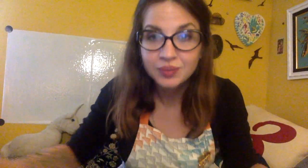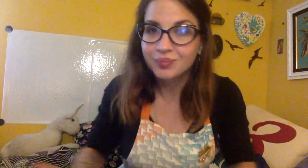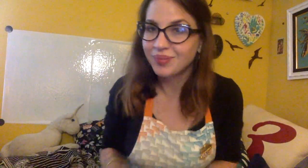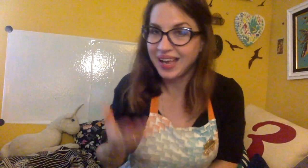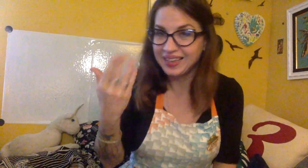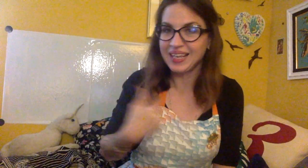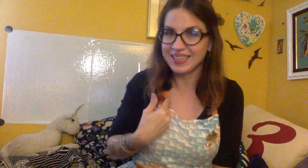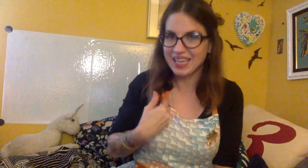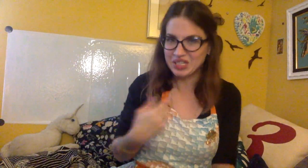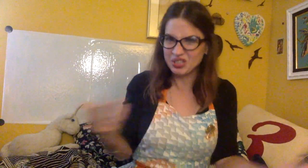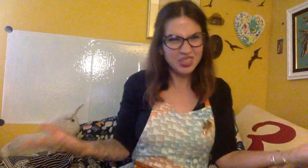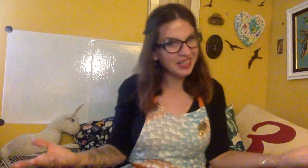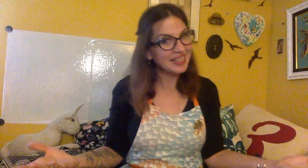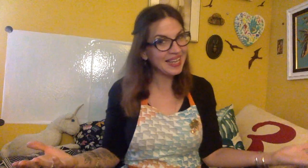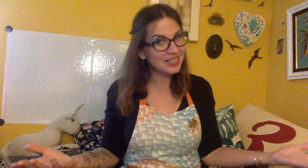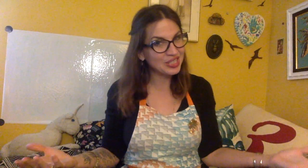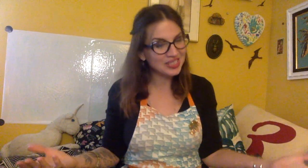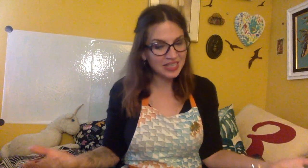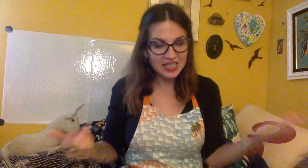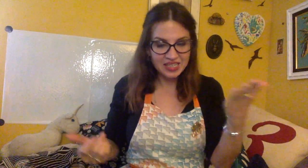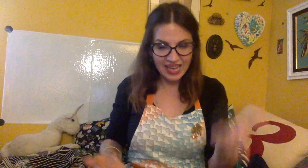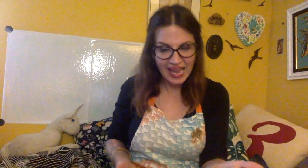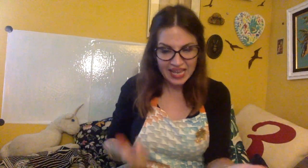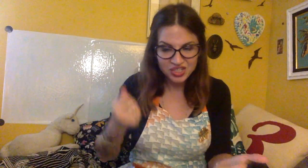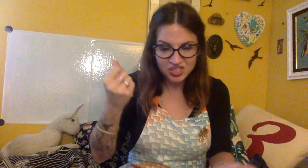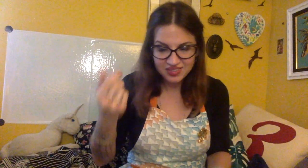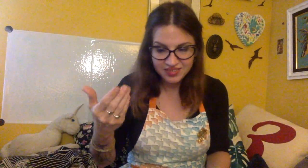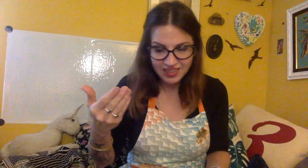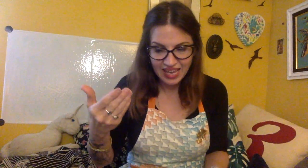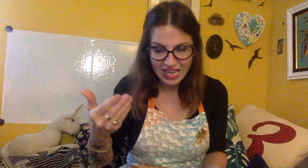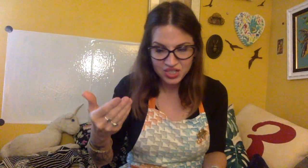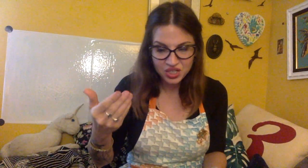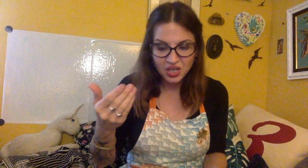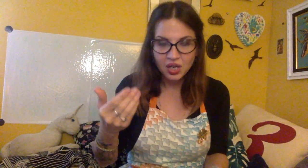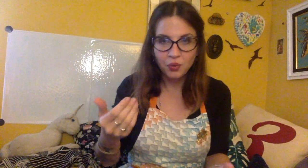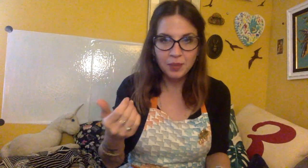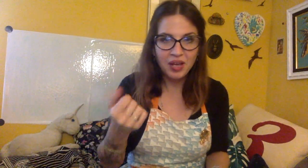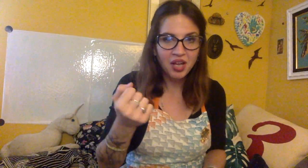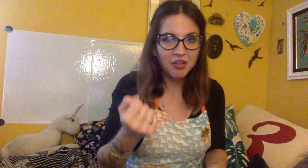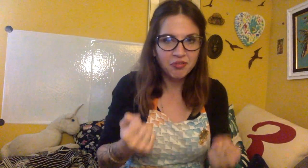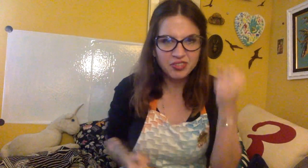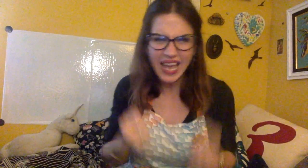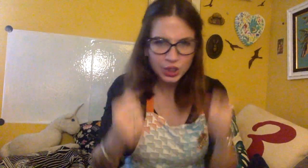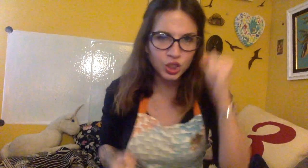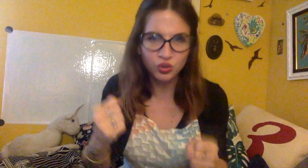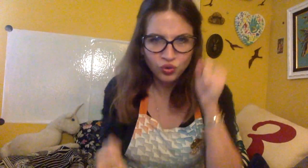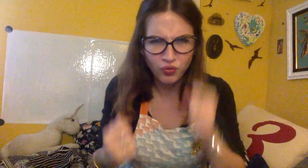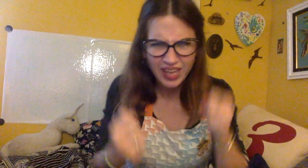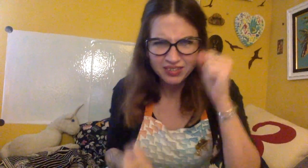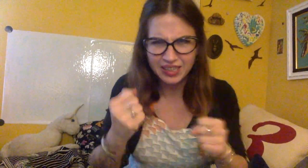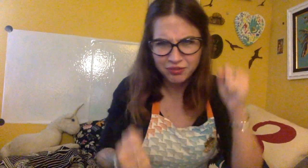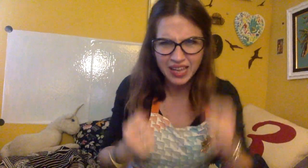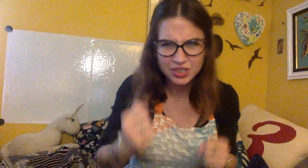I like cash. Do you like cash? Cash, stash. What about flash? So fast, like a flash.